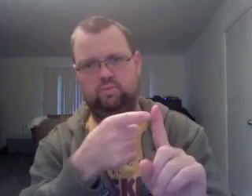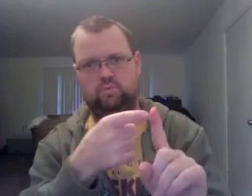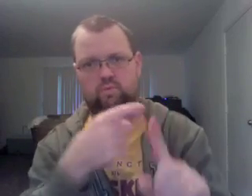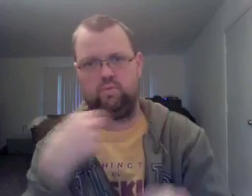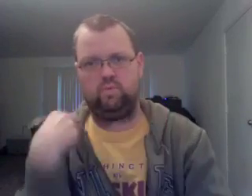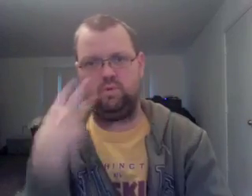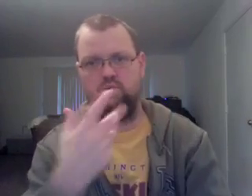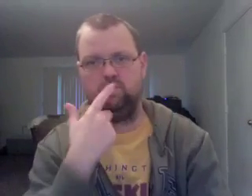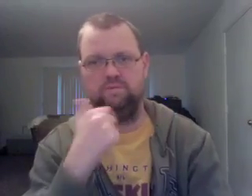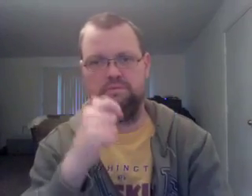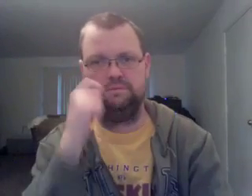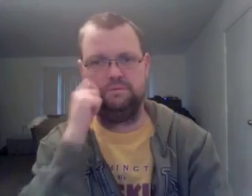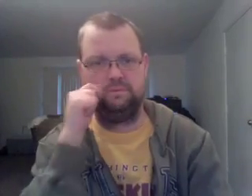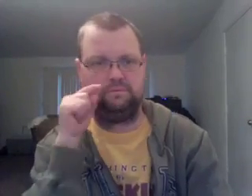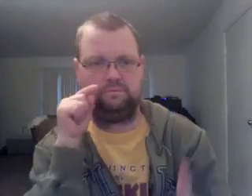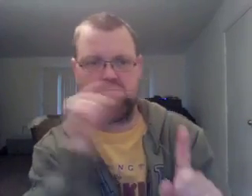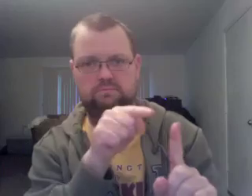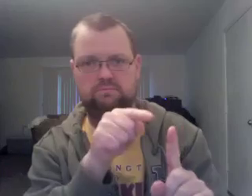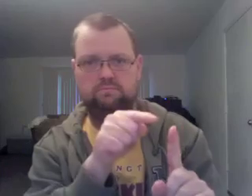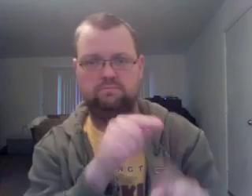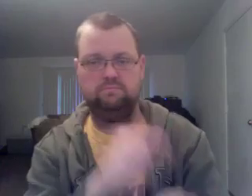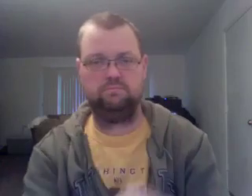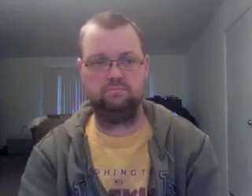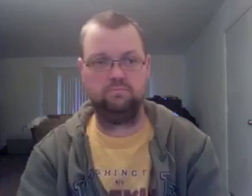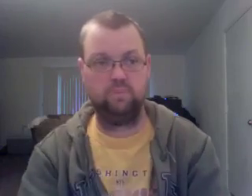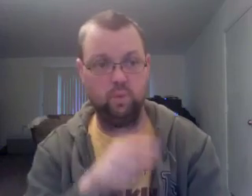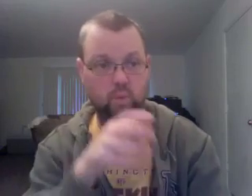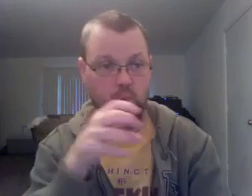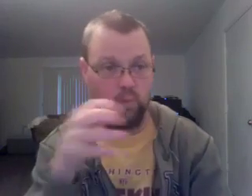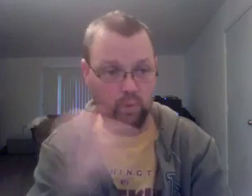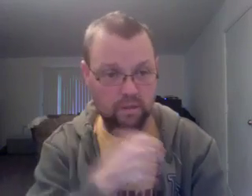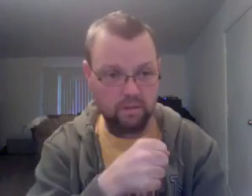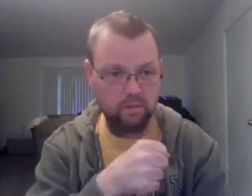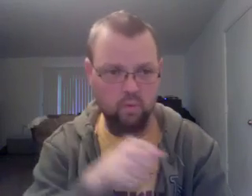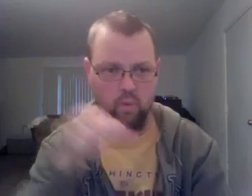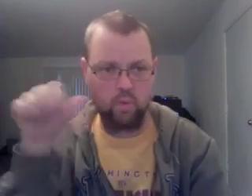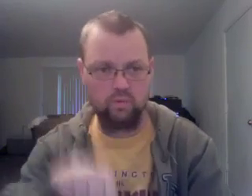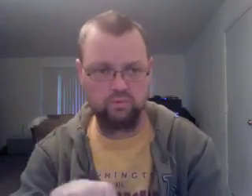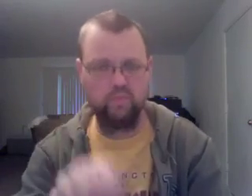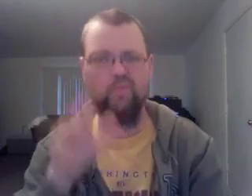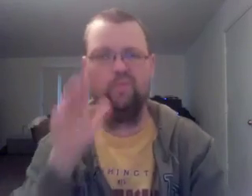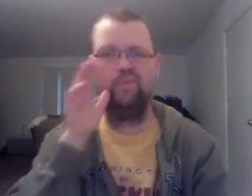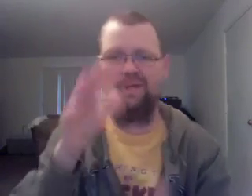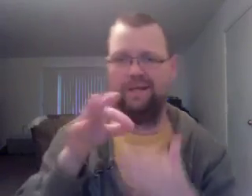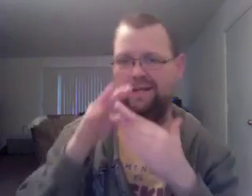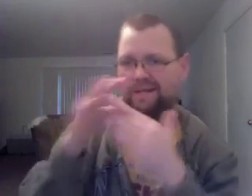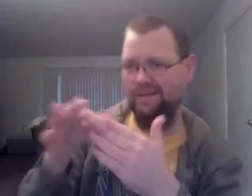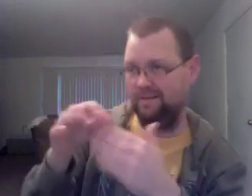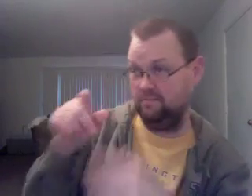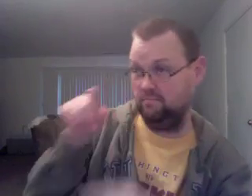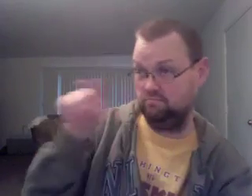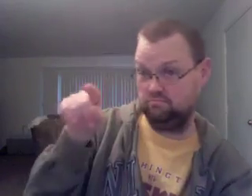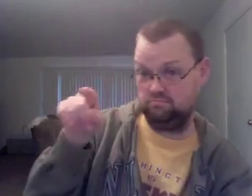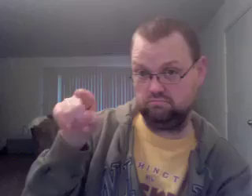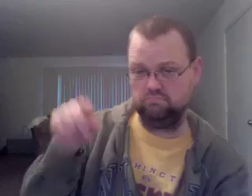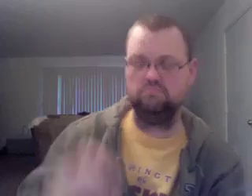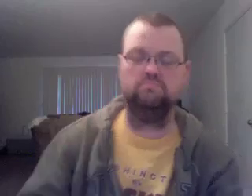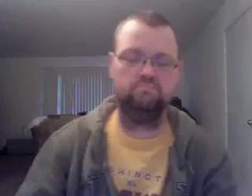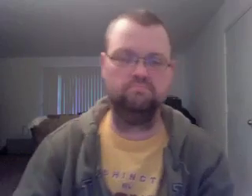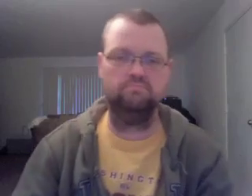today, but not good enough to lead a lap yesterday. The important team told me this morning that for the amount of complaints he was getting, the car